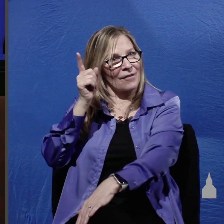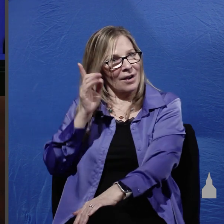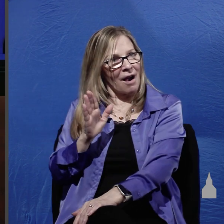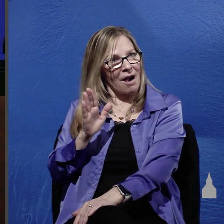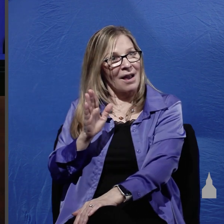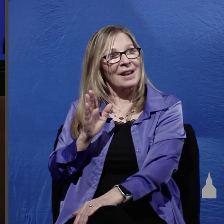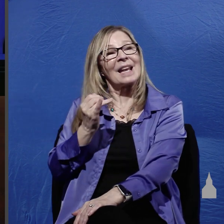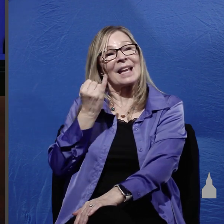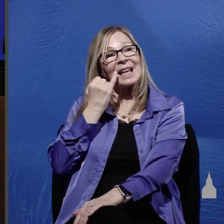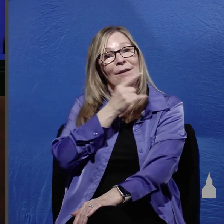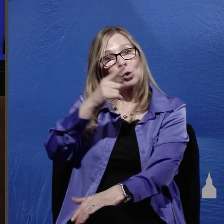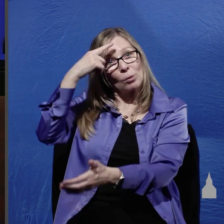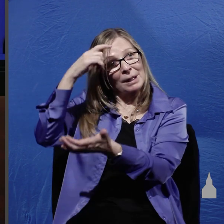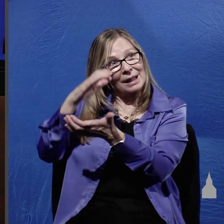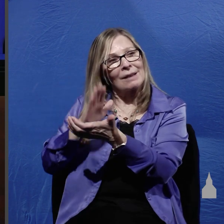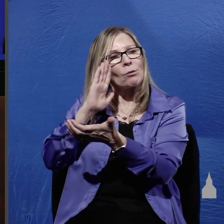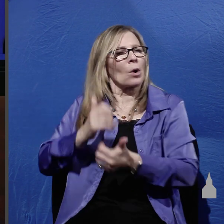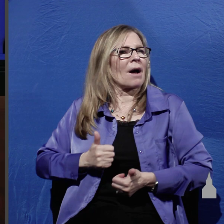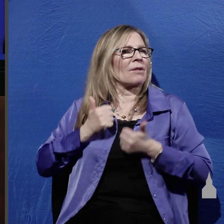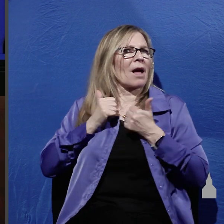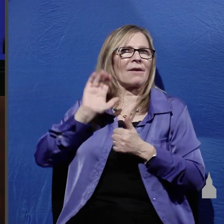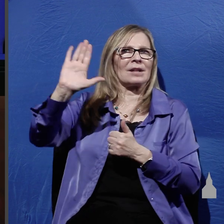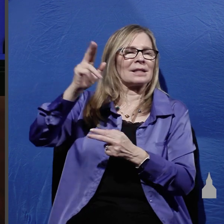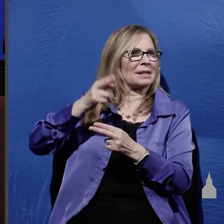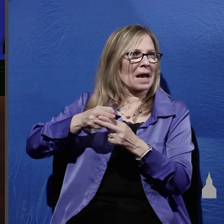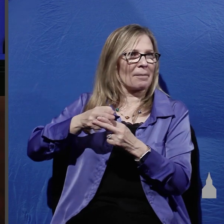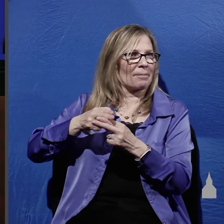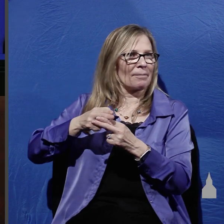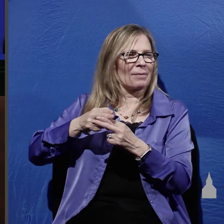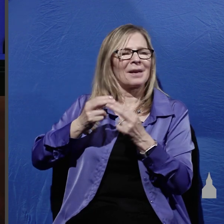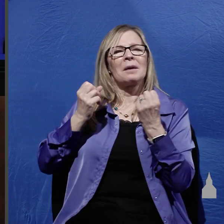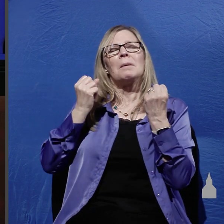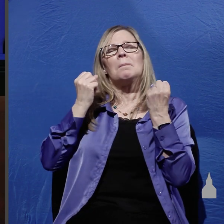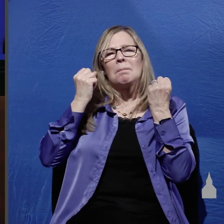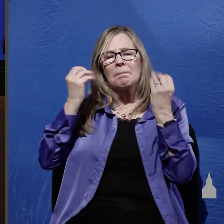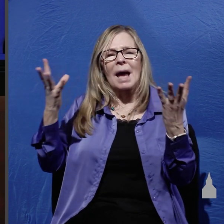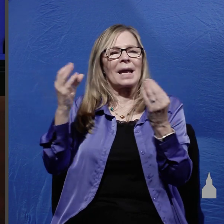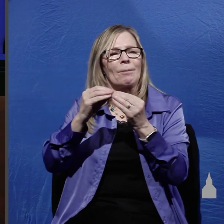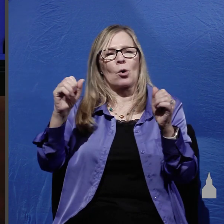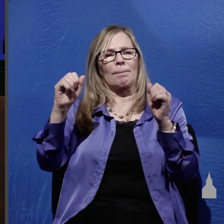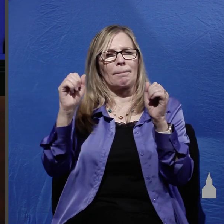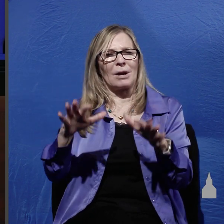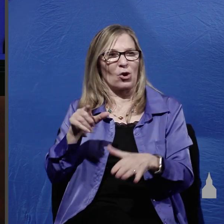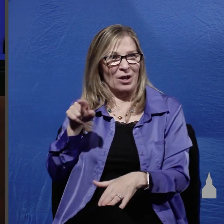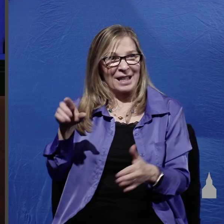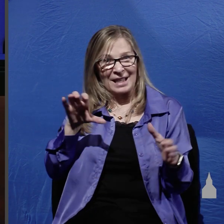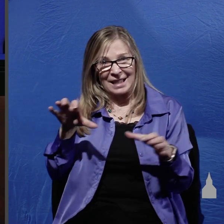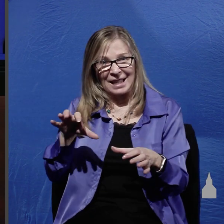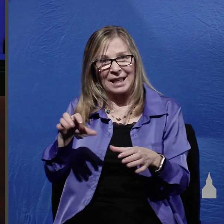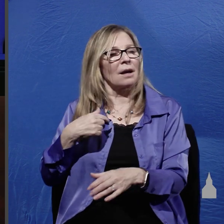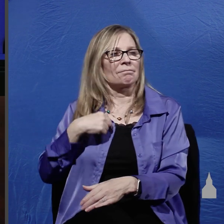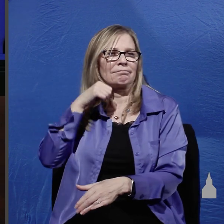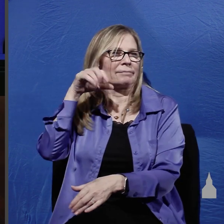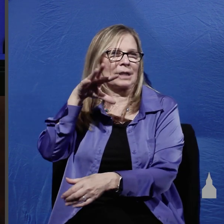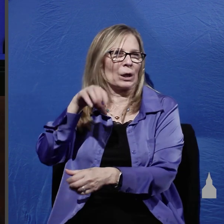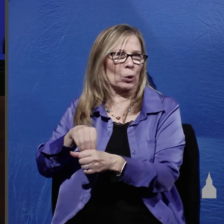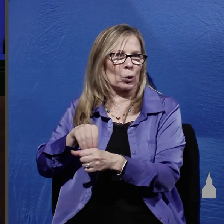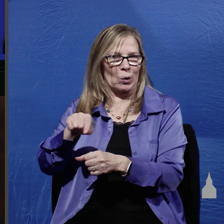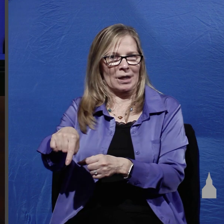his name John says there are many more miracles that Jesus did that he did not include in his gospel narrative